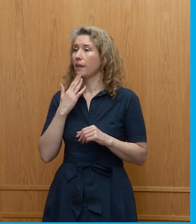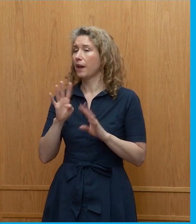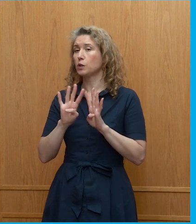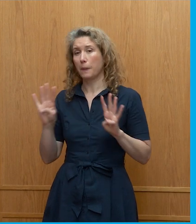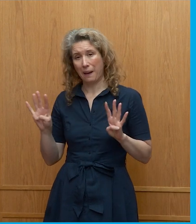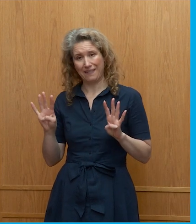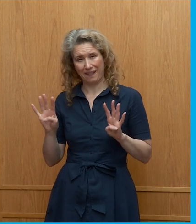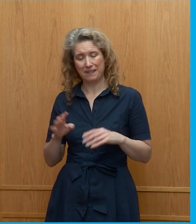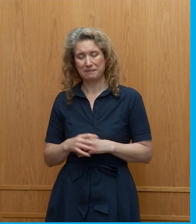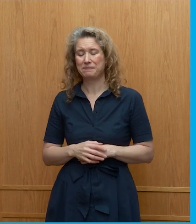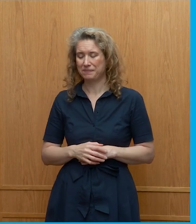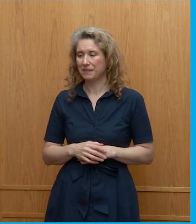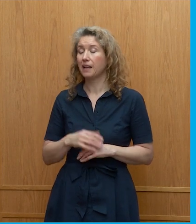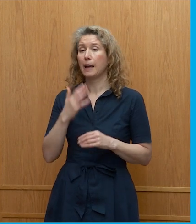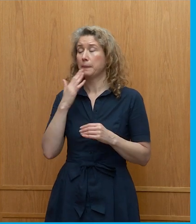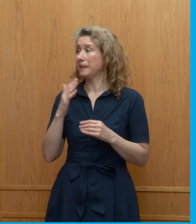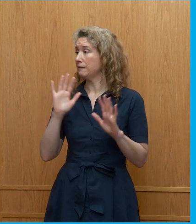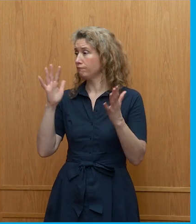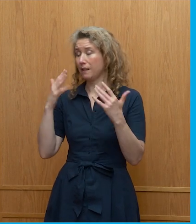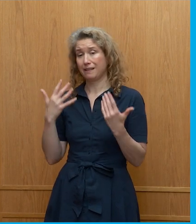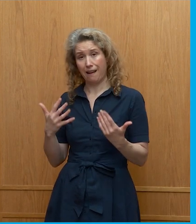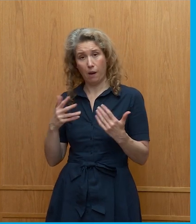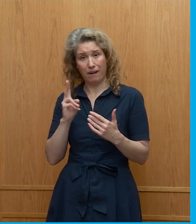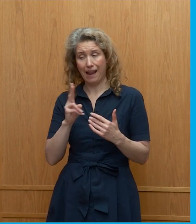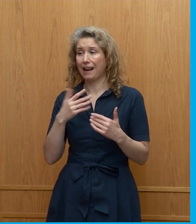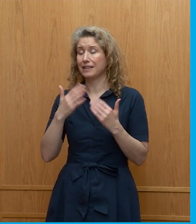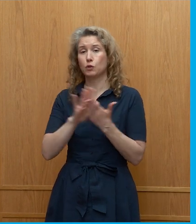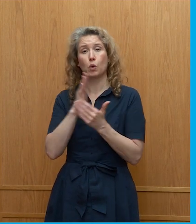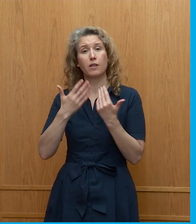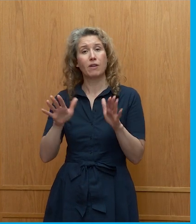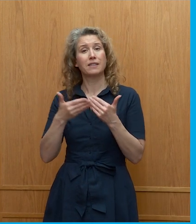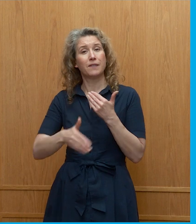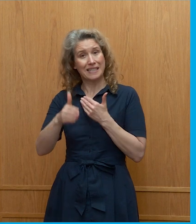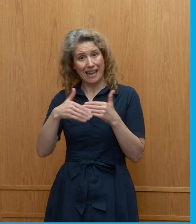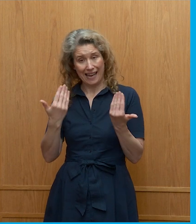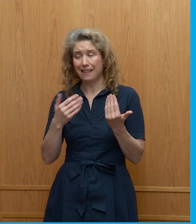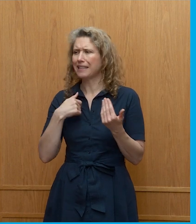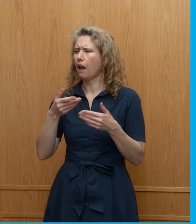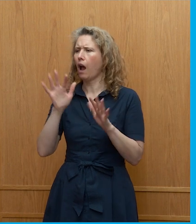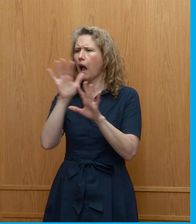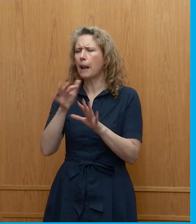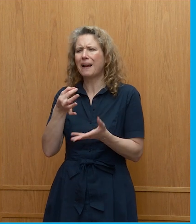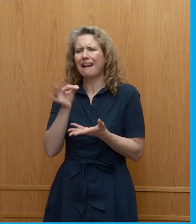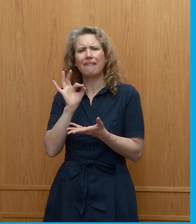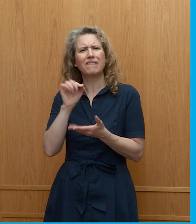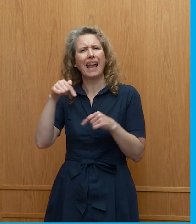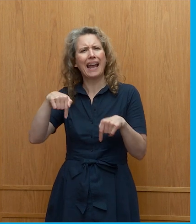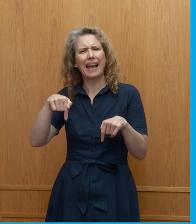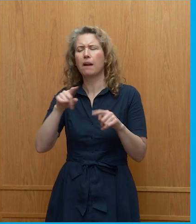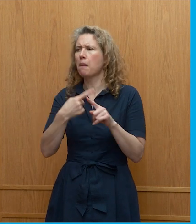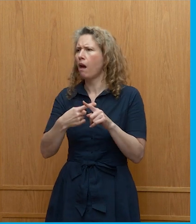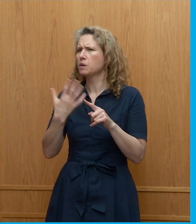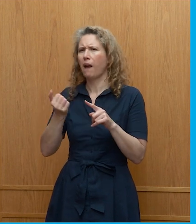panelists um please join me in thanking them enjoy the rest of the day there's a climate cafe this afternoon there's more events over the next